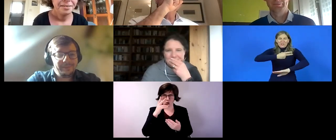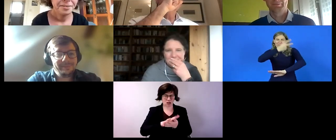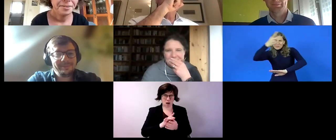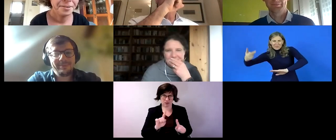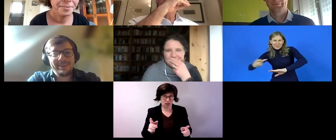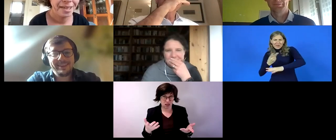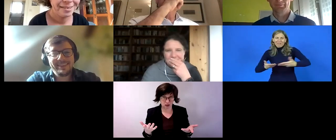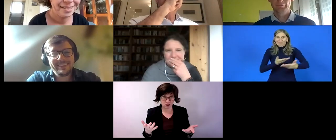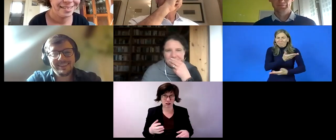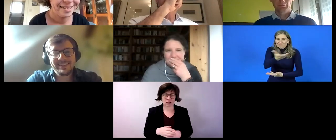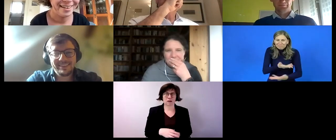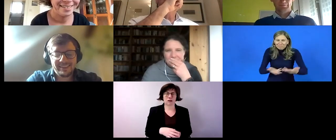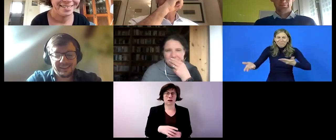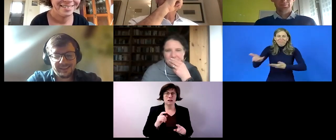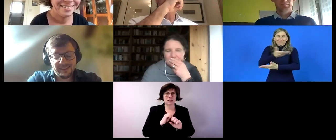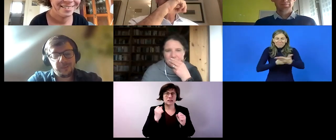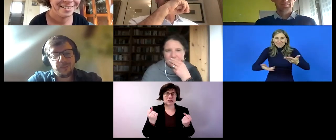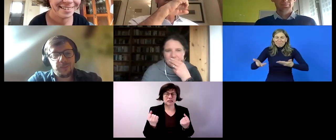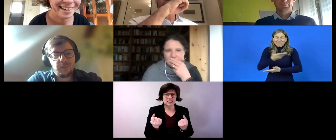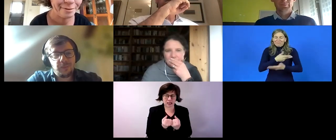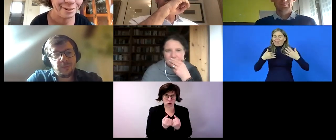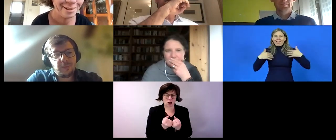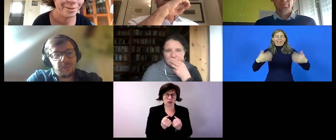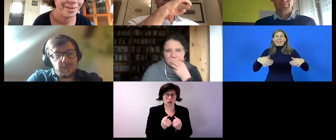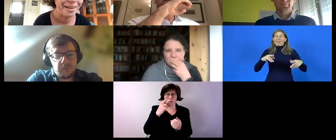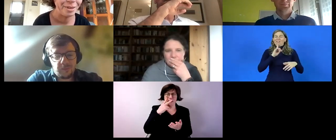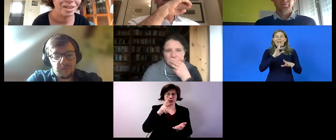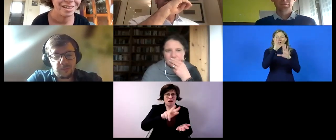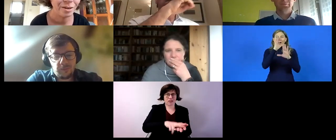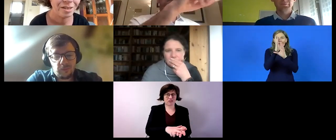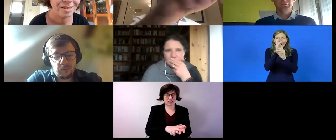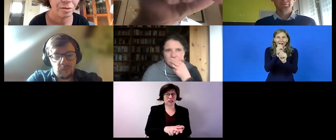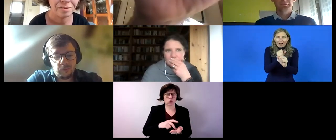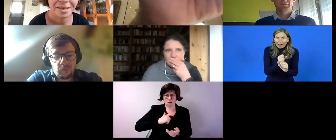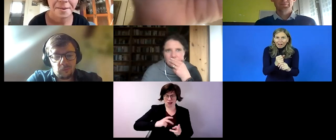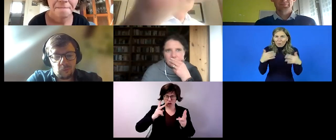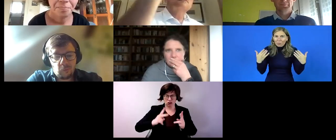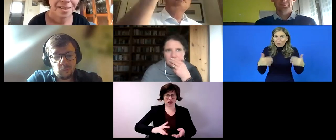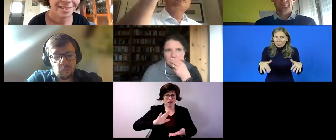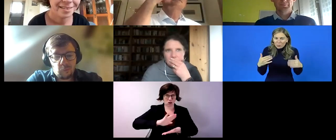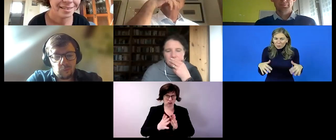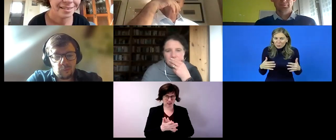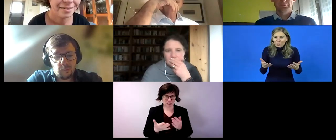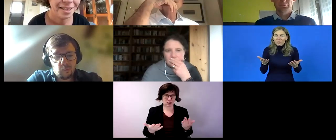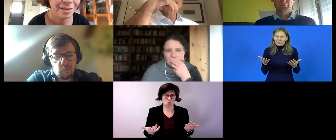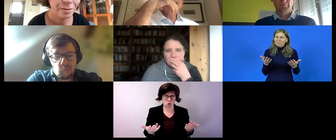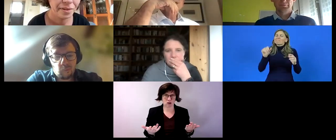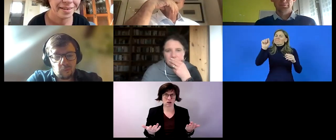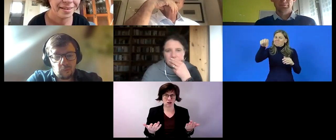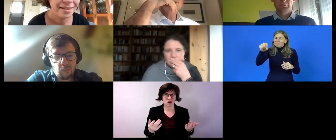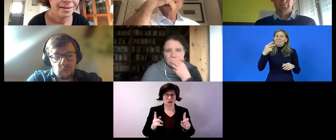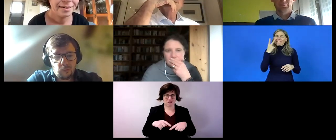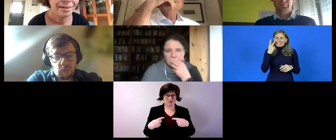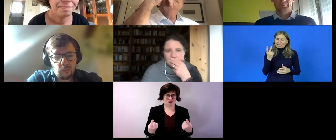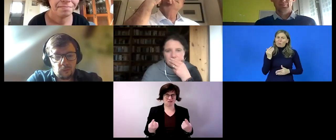discussing with you because i find it very fascinating to see that we are moving but we're not